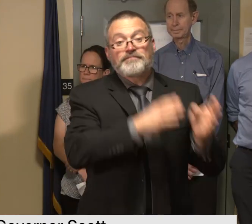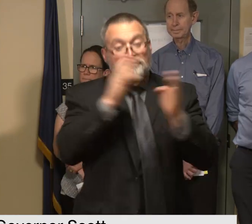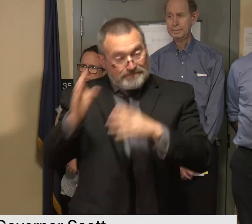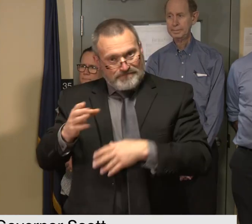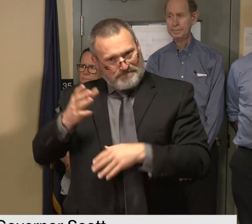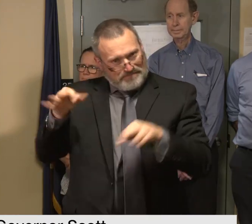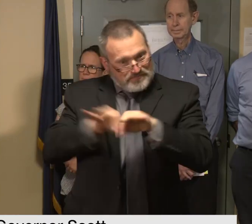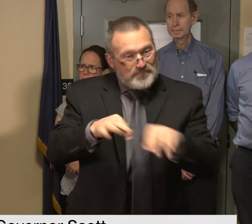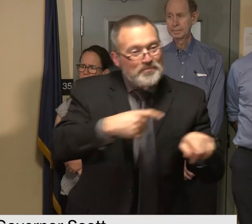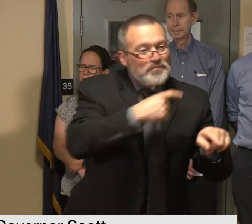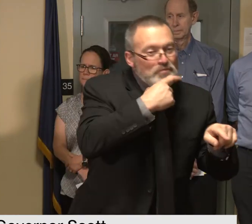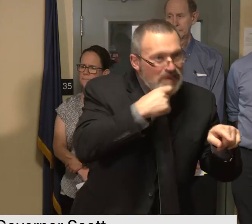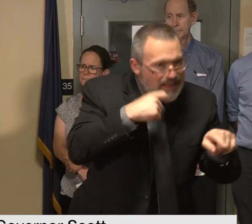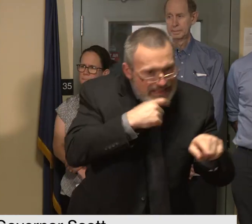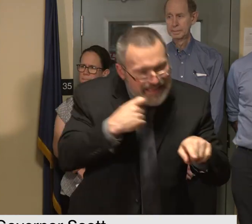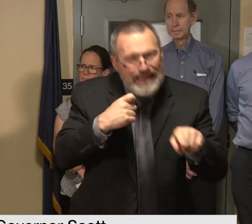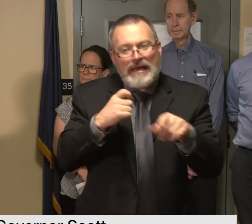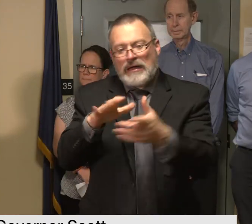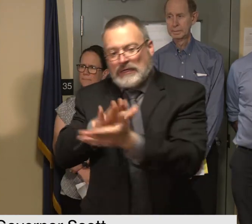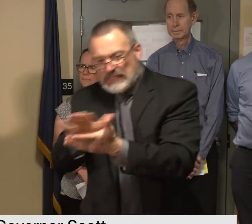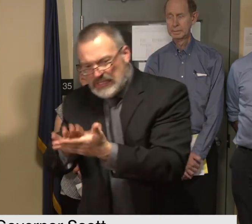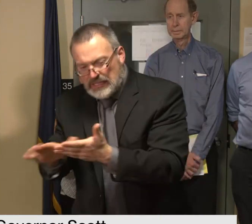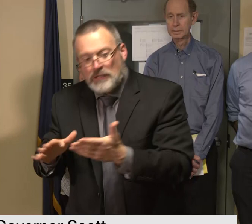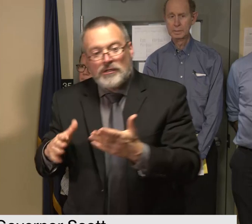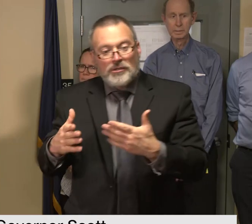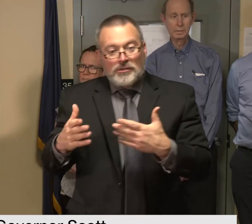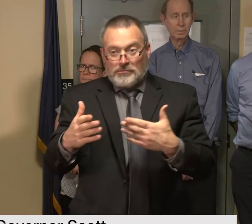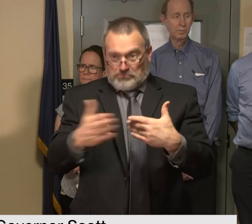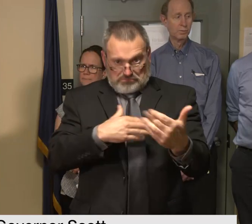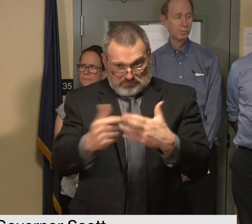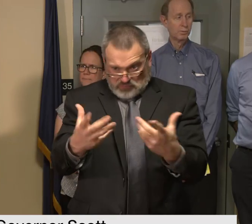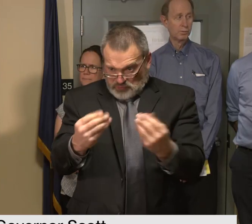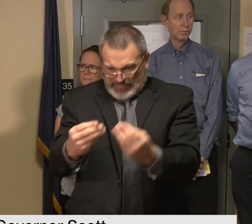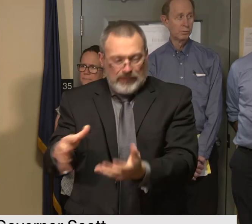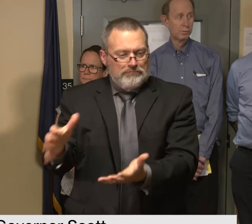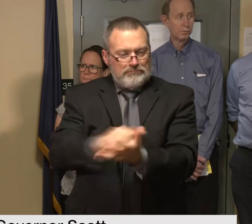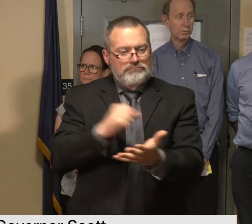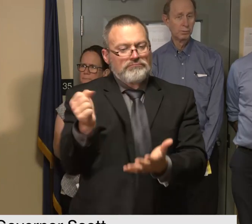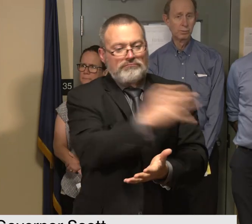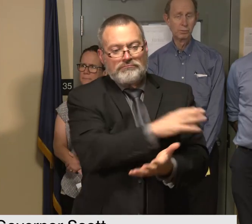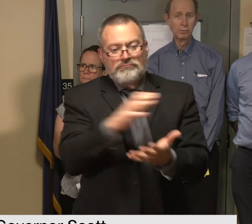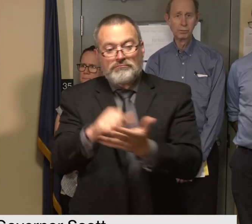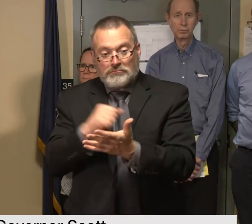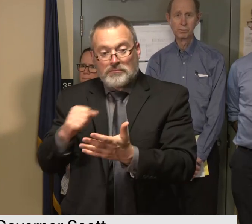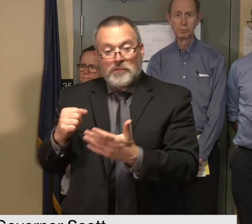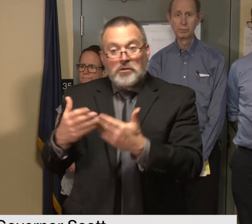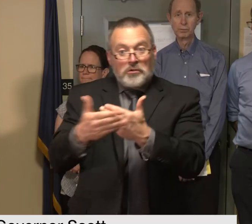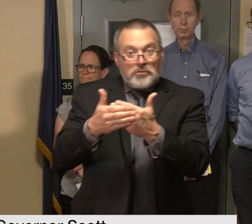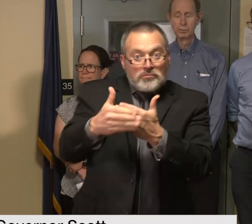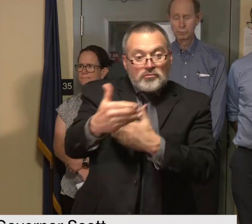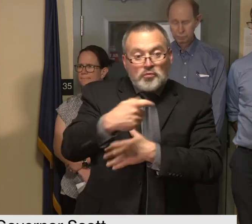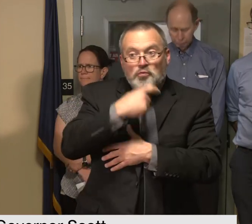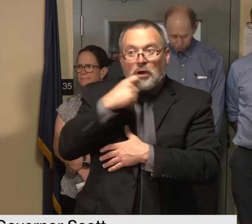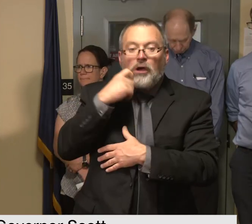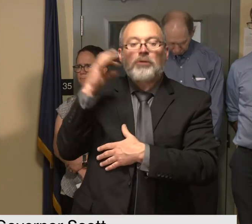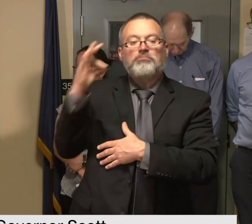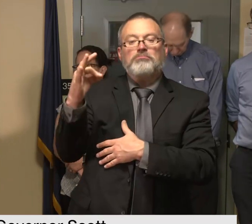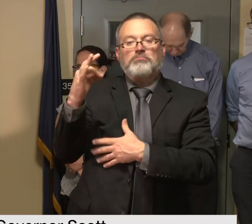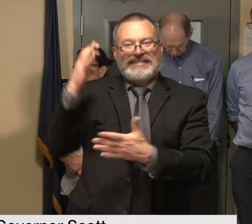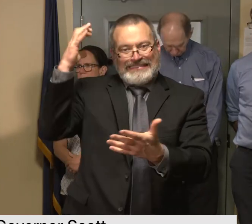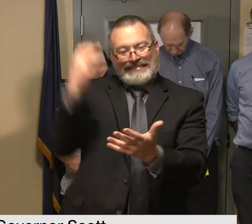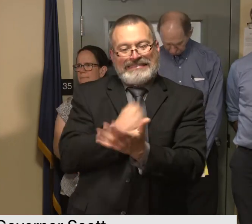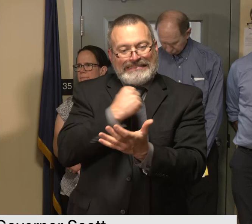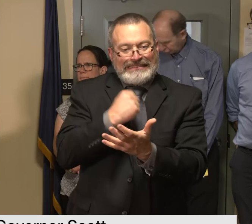stuff out we have dry weather forecasted for the next several days so take advantage of it and get the wet stuff